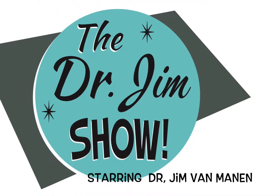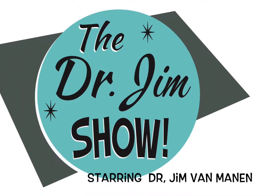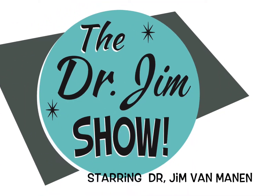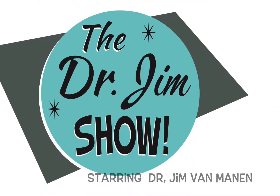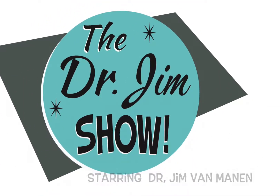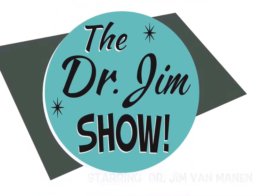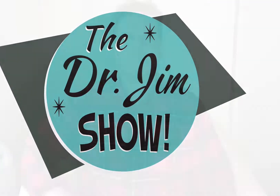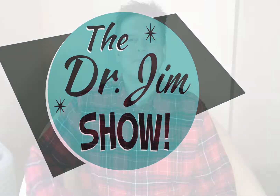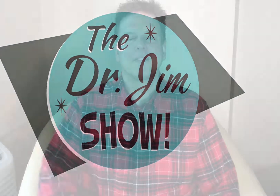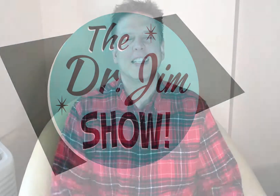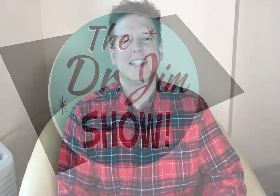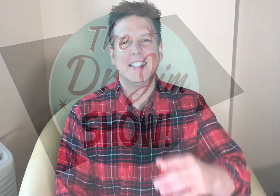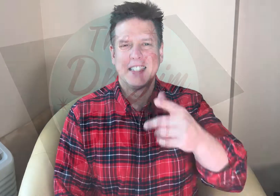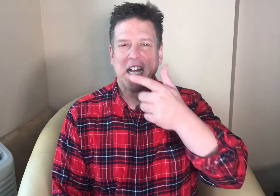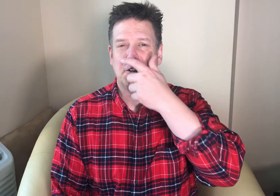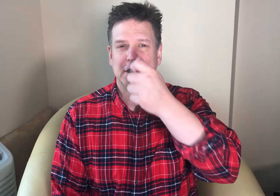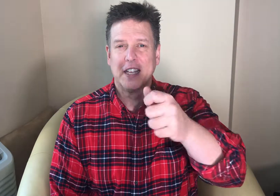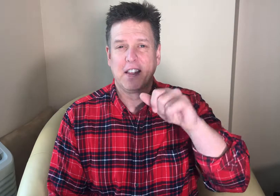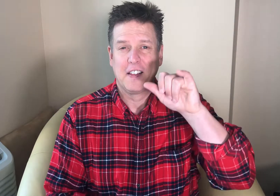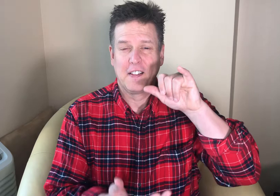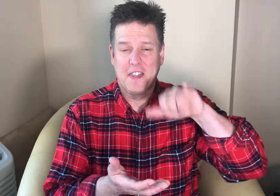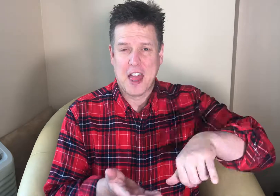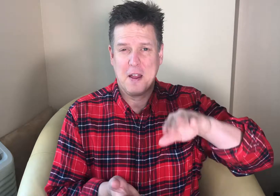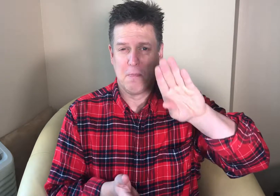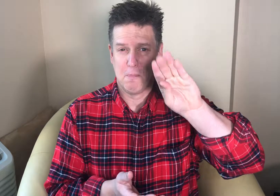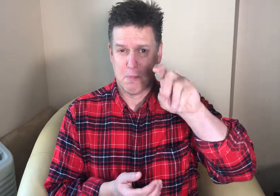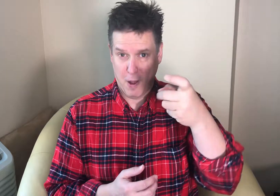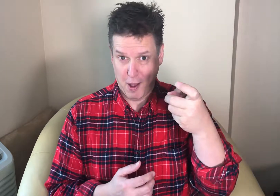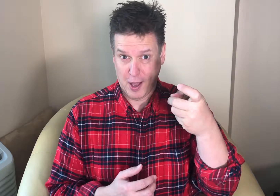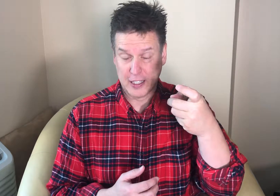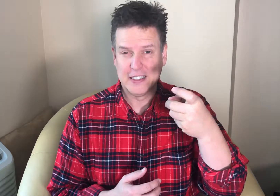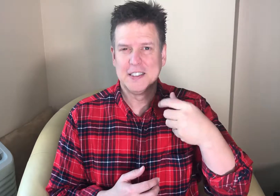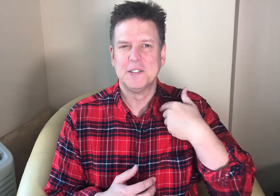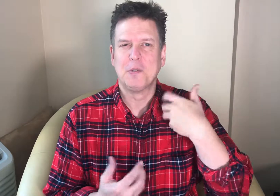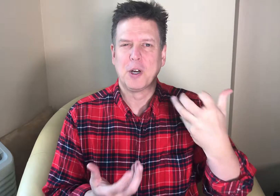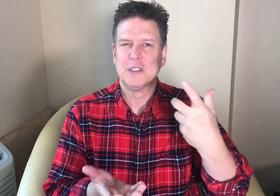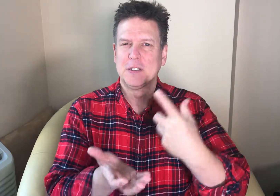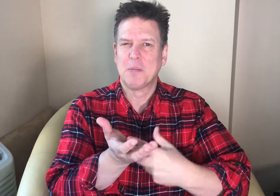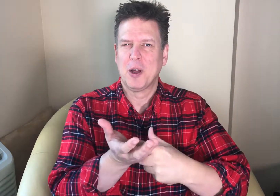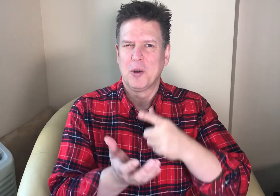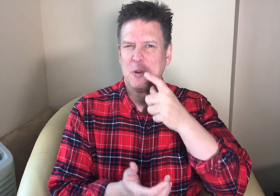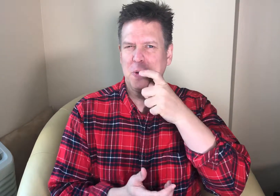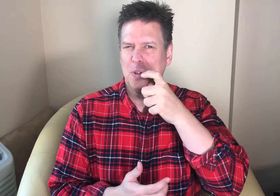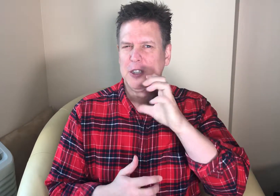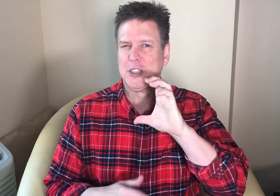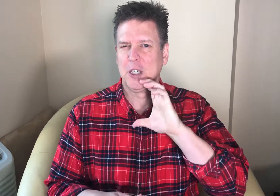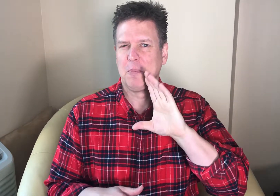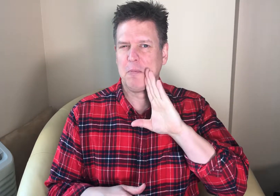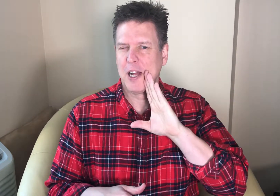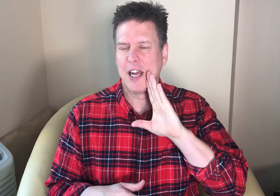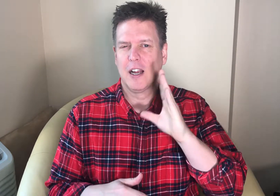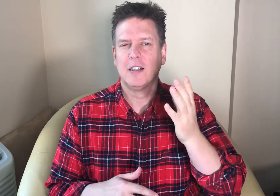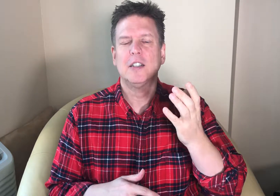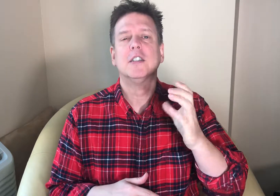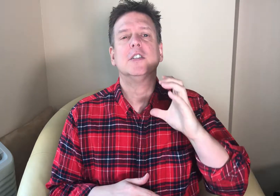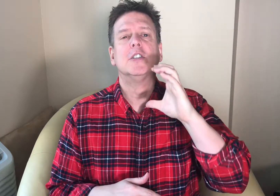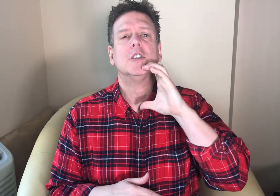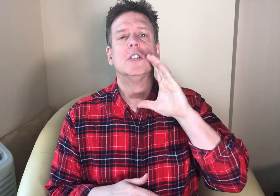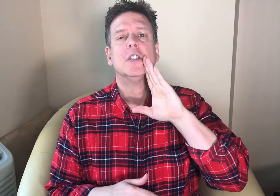the box before we get into that let's talk about who Chuck